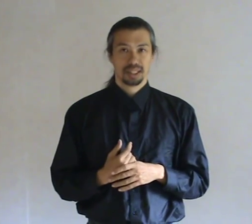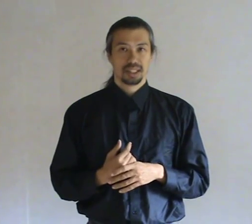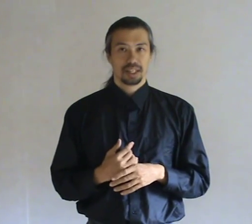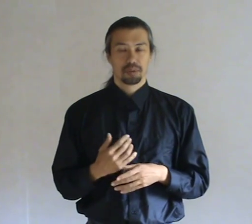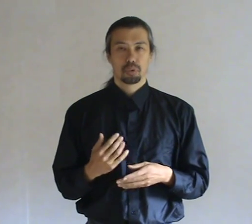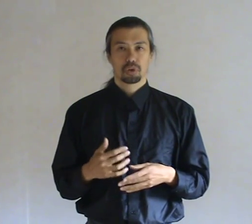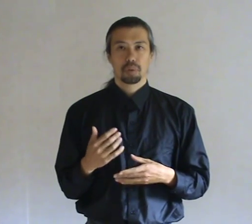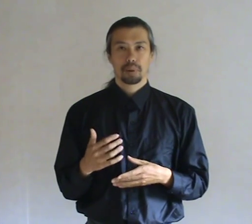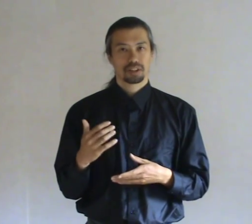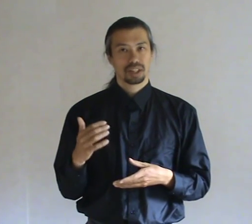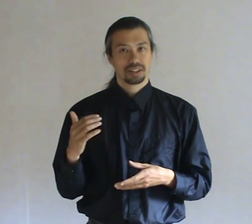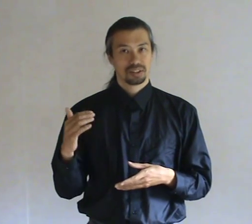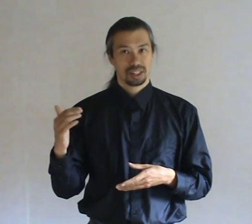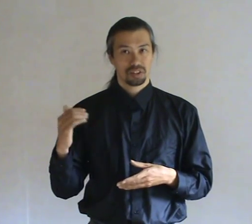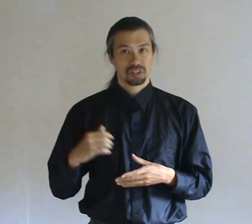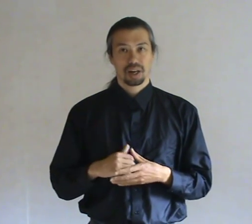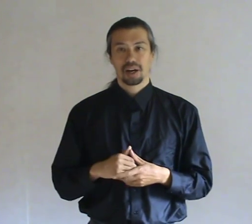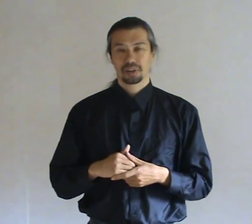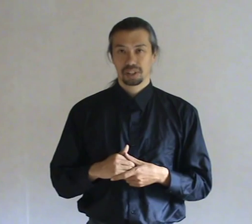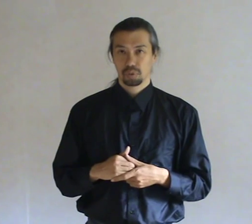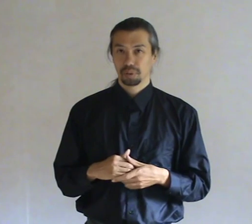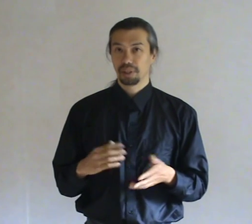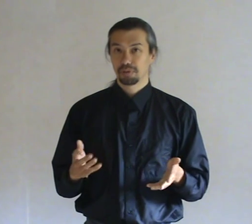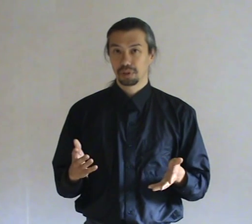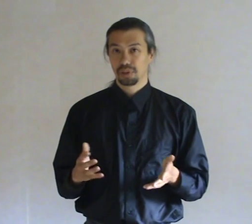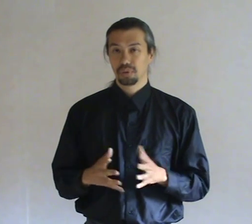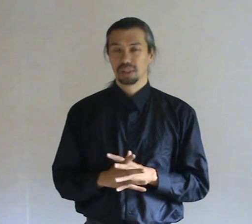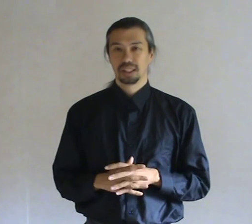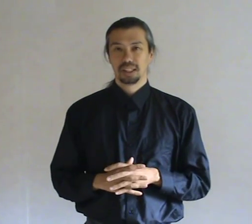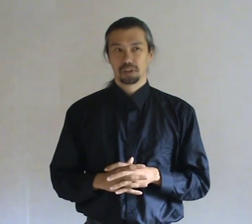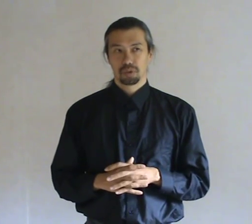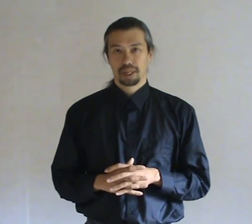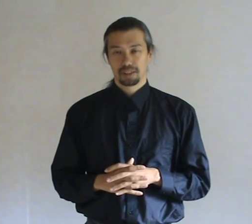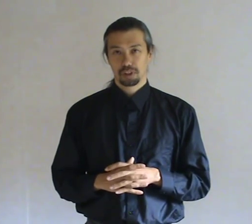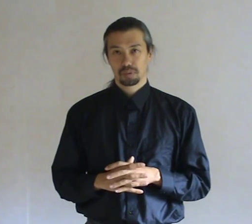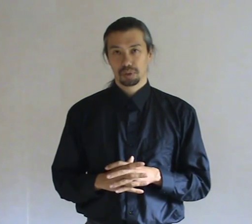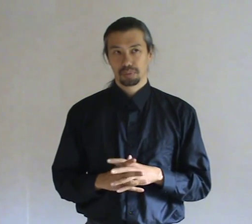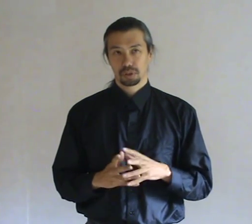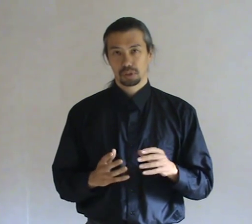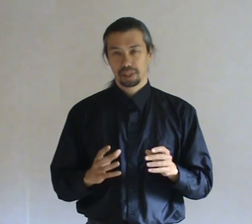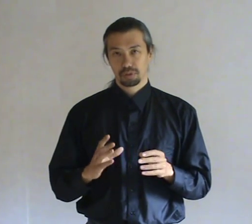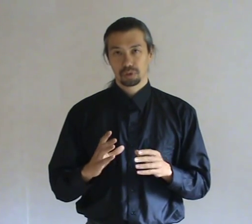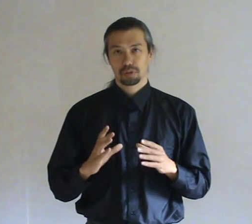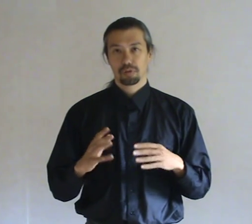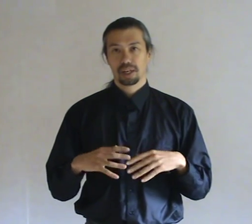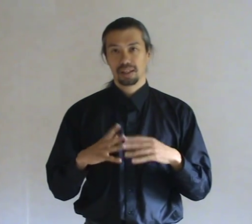And the more complex the entity is. The harder it will be for you to remain invisible. Because you will have to confine